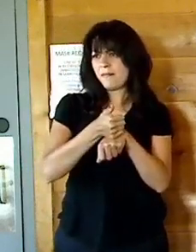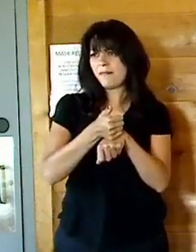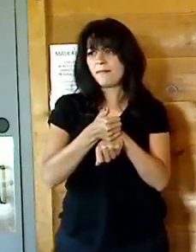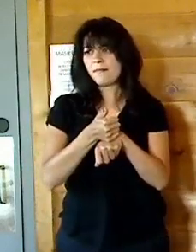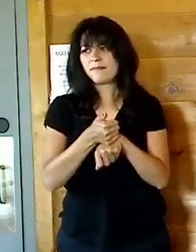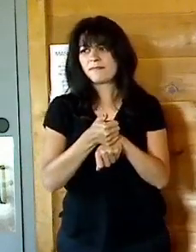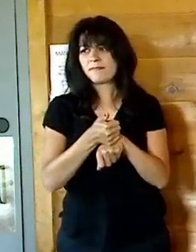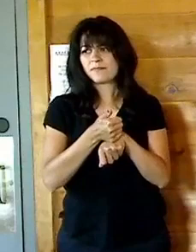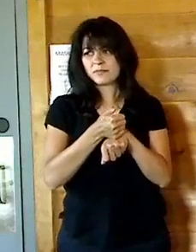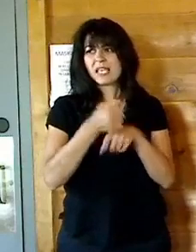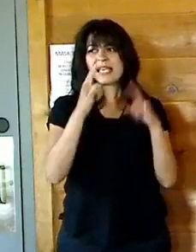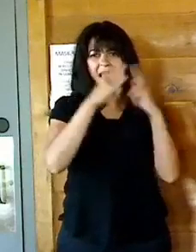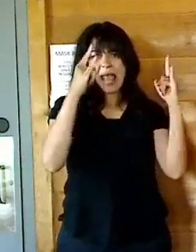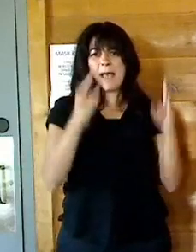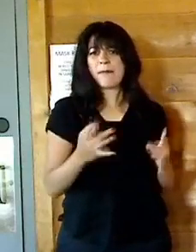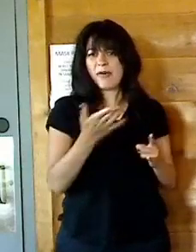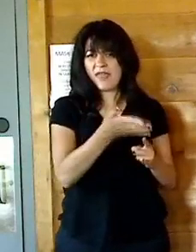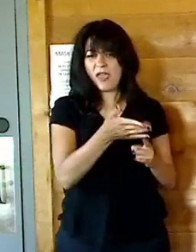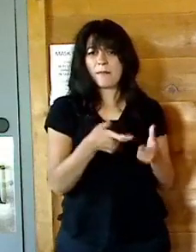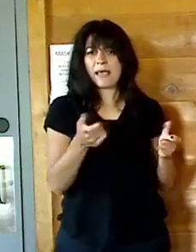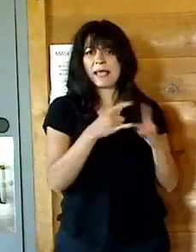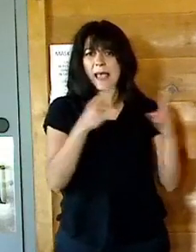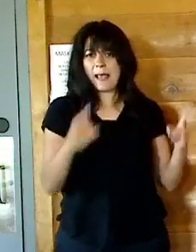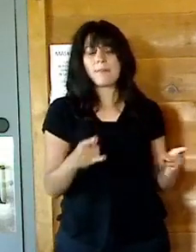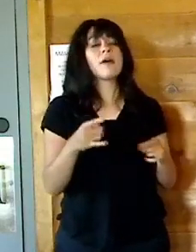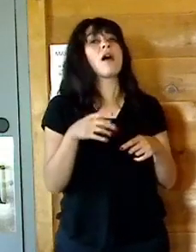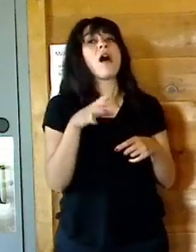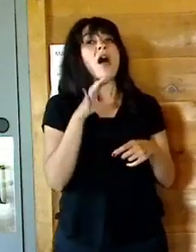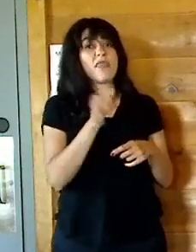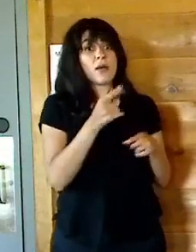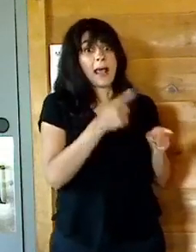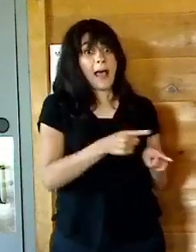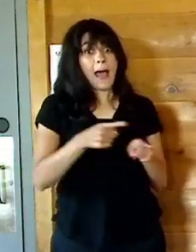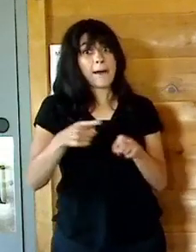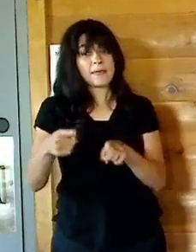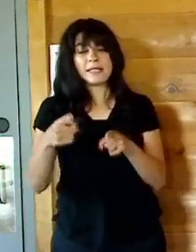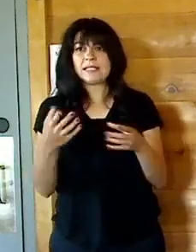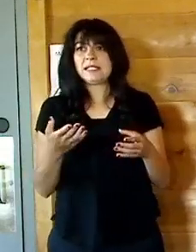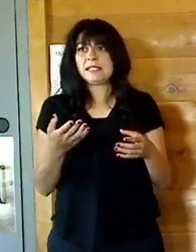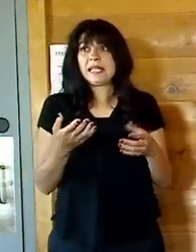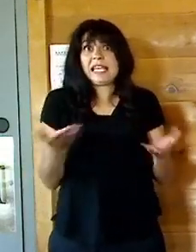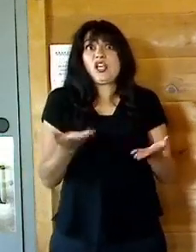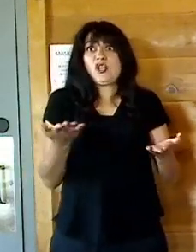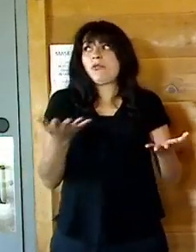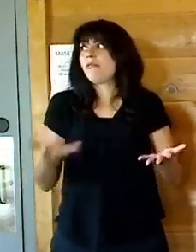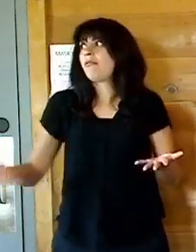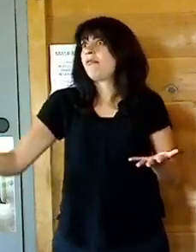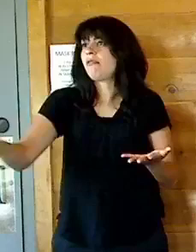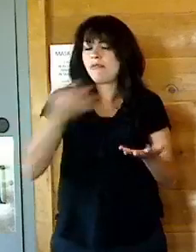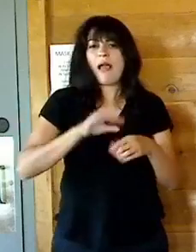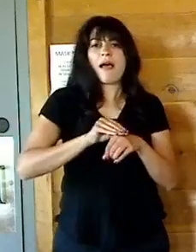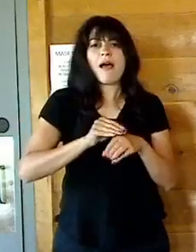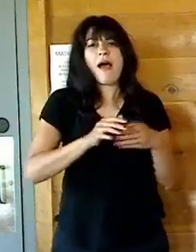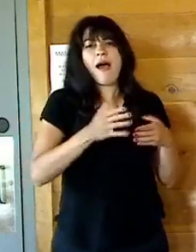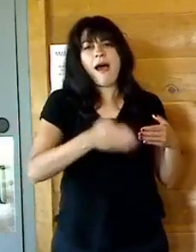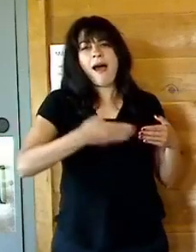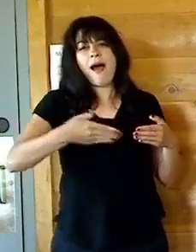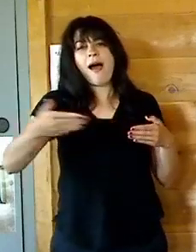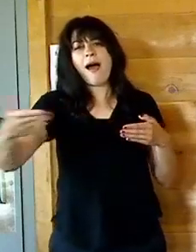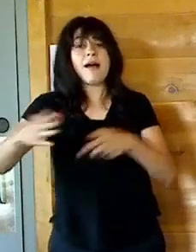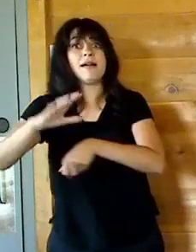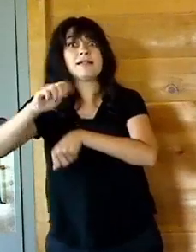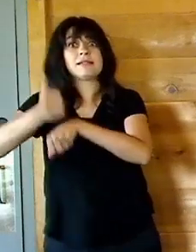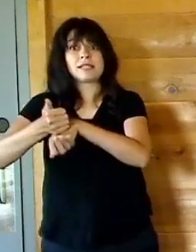that took place here in our county led to the ultimate creation of the United States of America. Yeah. And we had some great